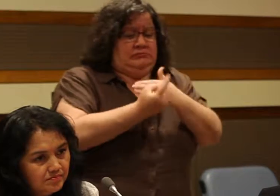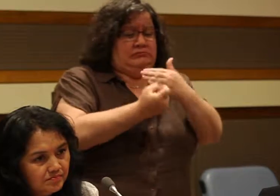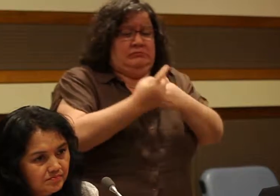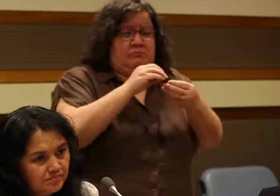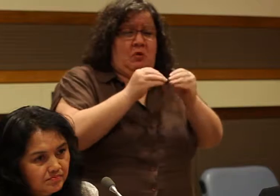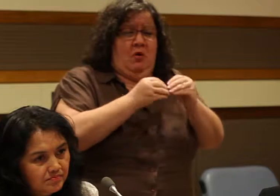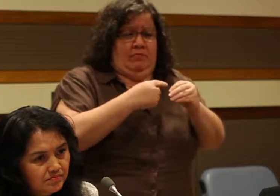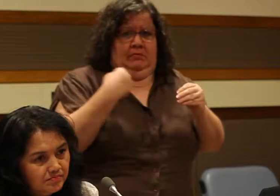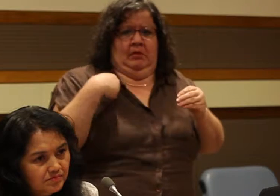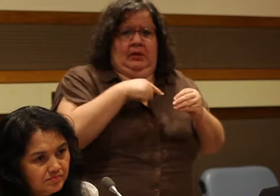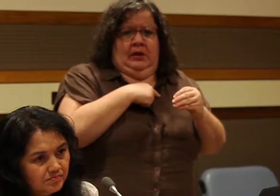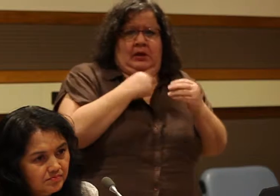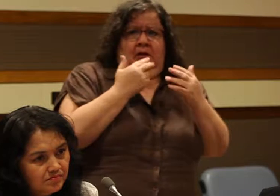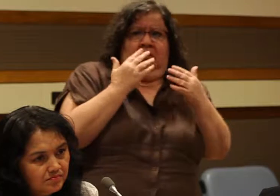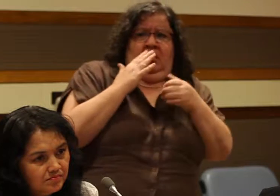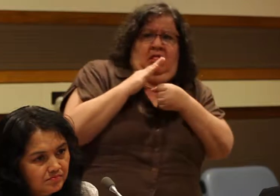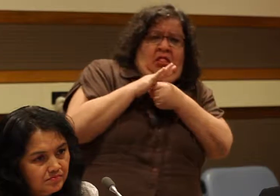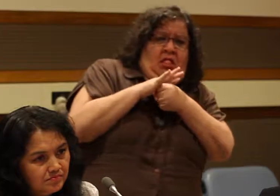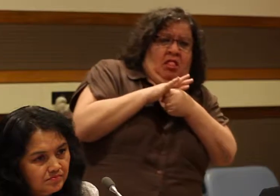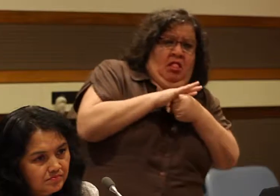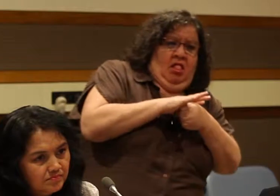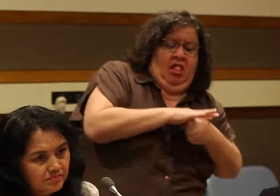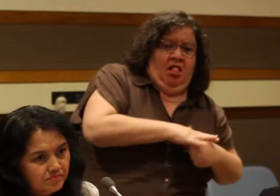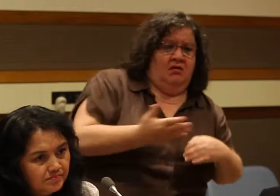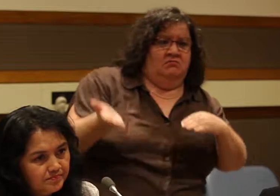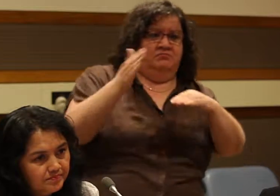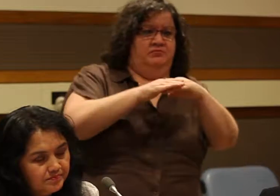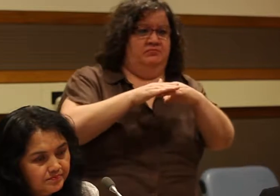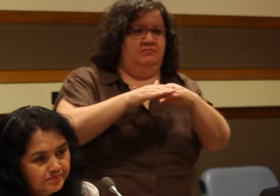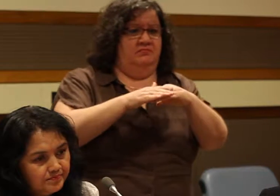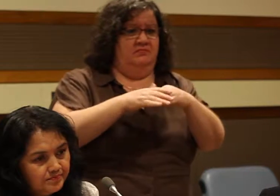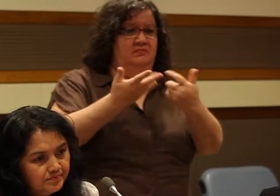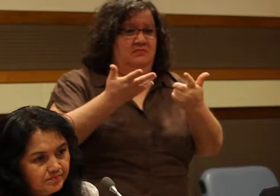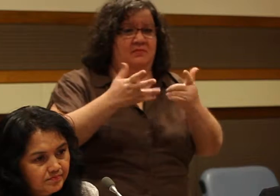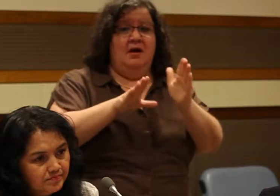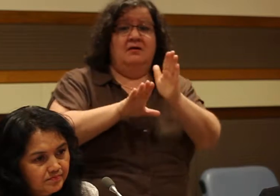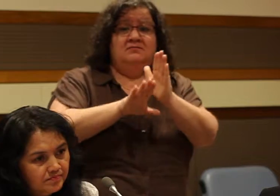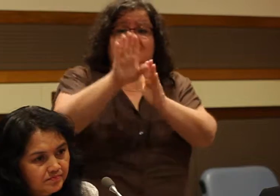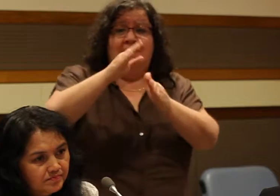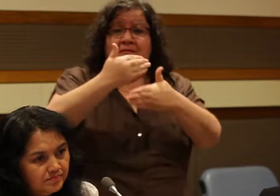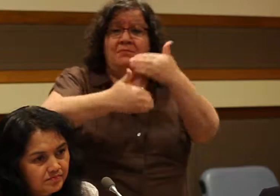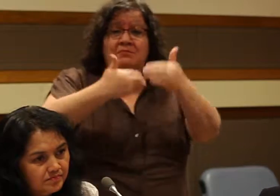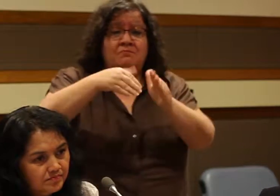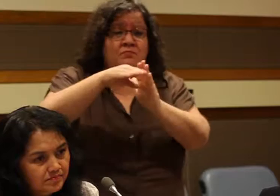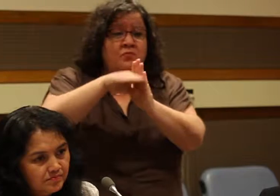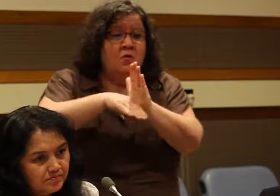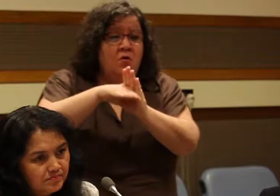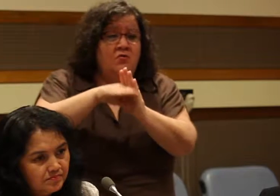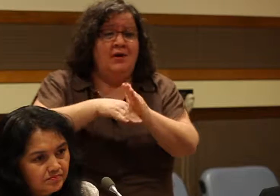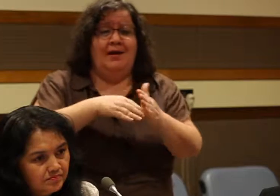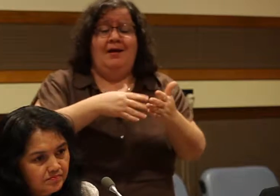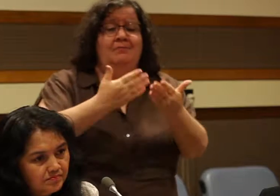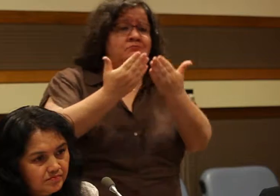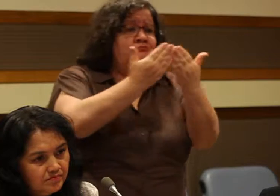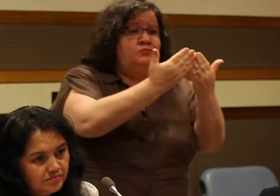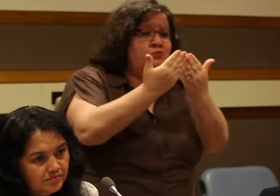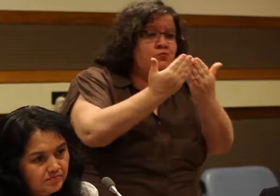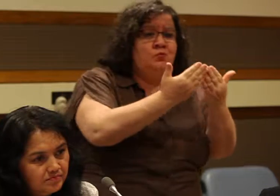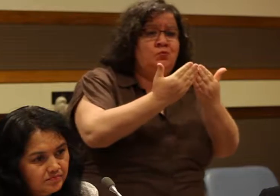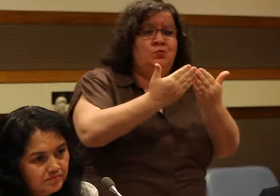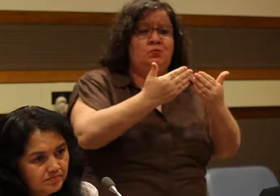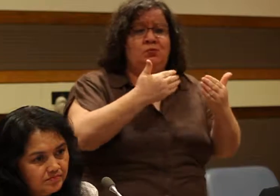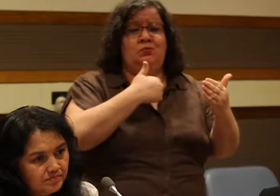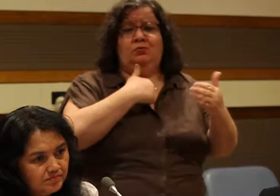lack of access to development programs, funds, education, employment, health and information.